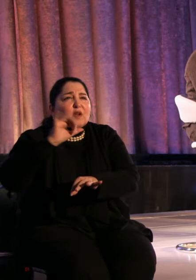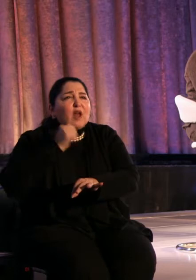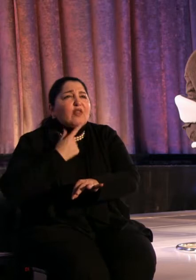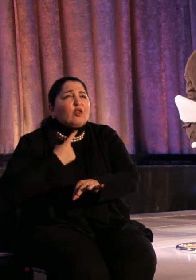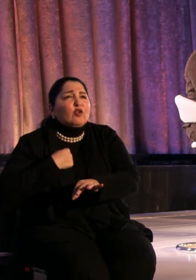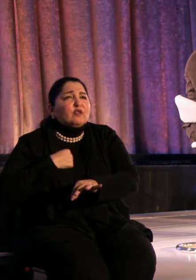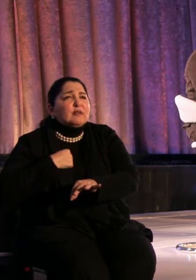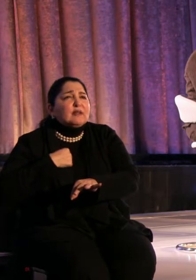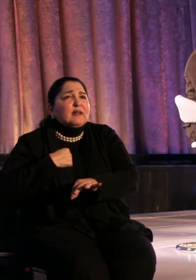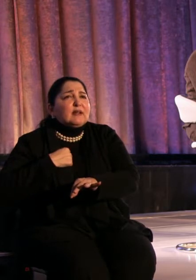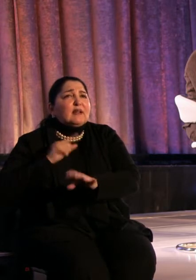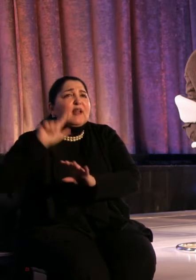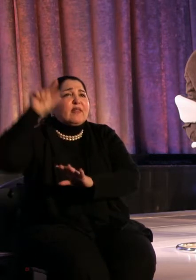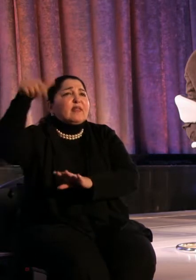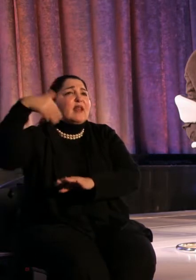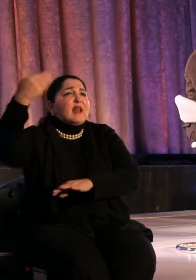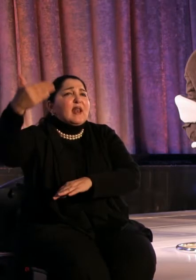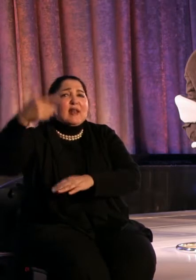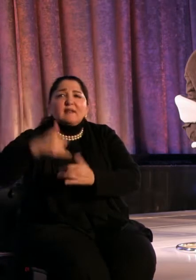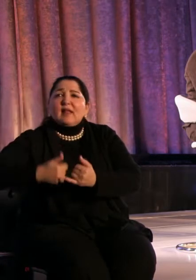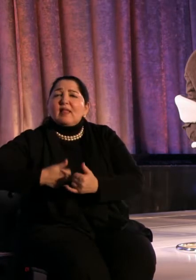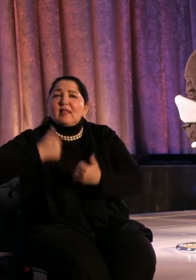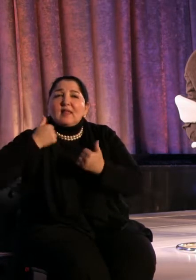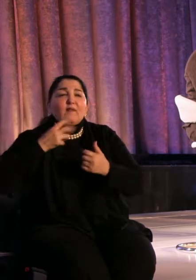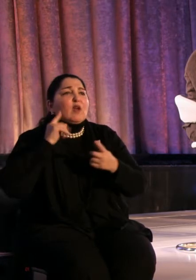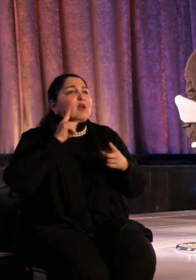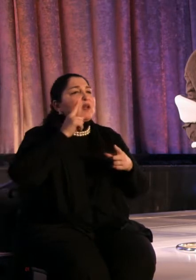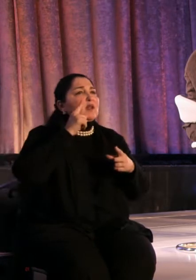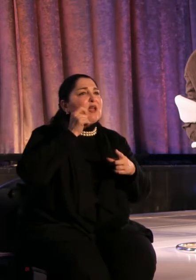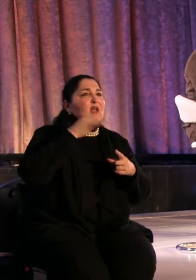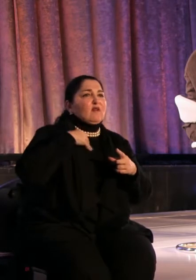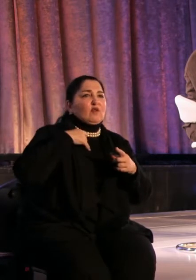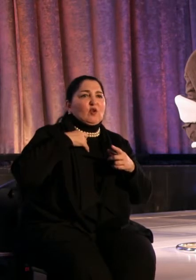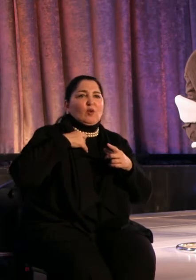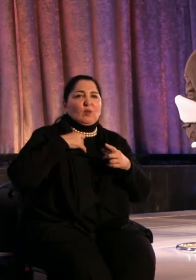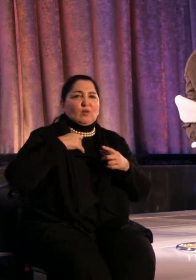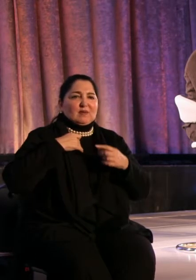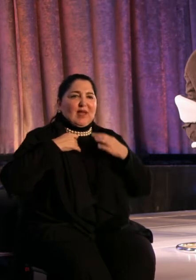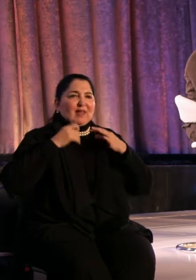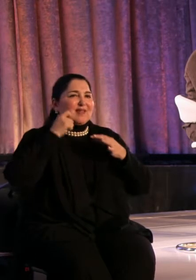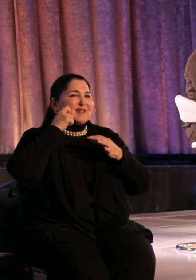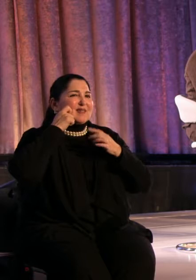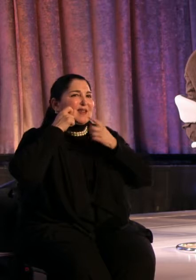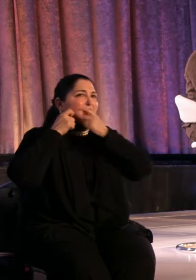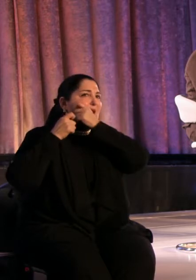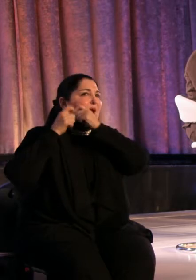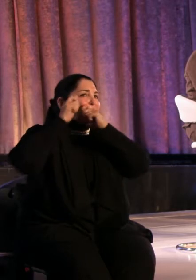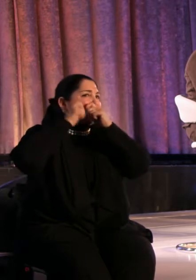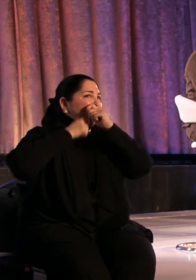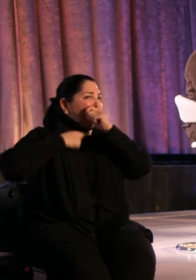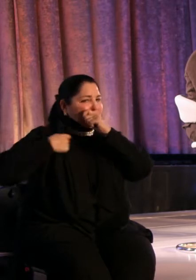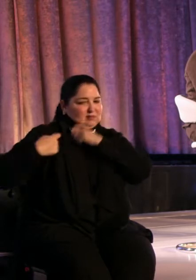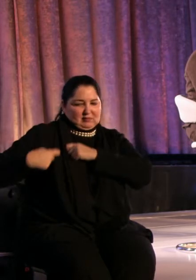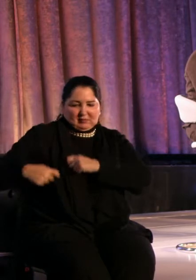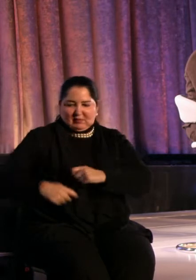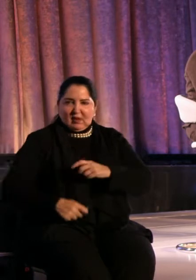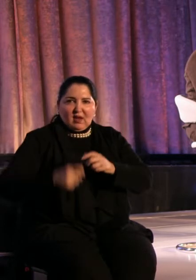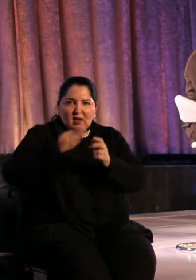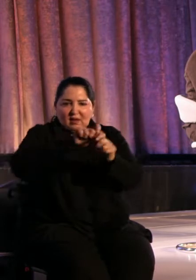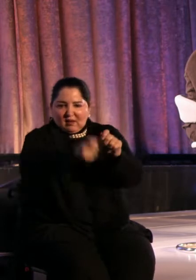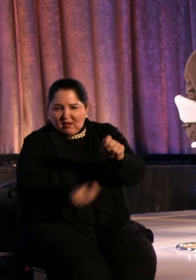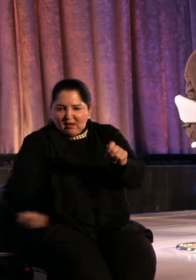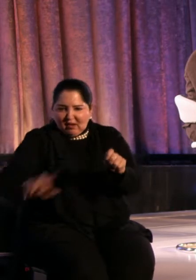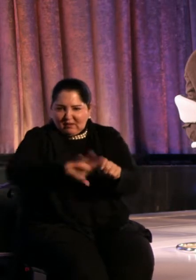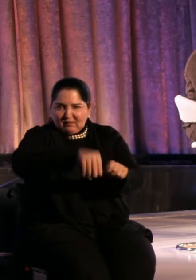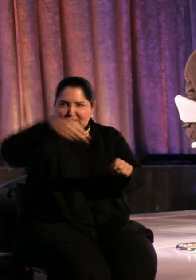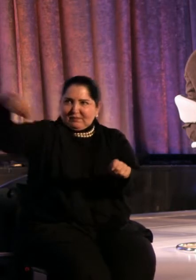depends where you would skin an animal. Like, you shouldn't skin a land animal on the ocean or an ocean